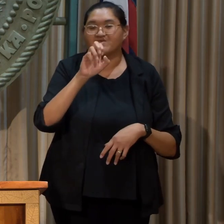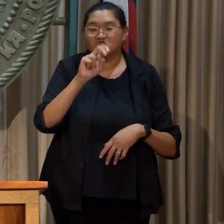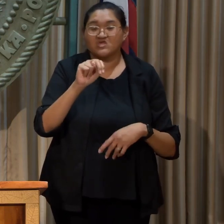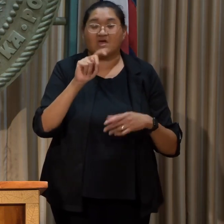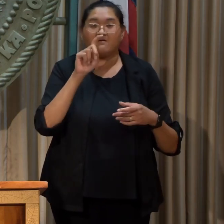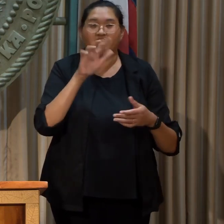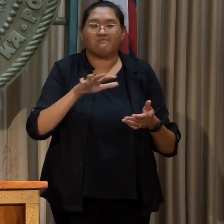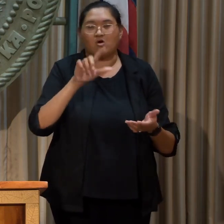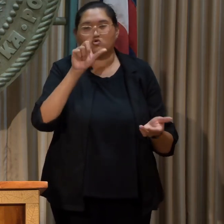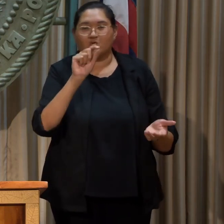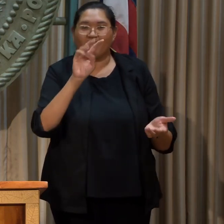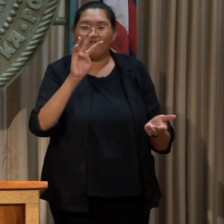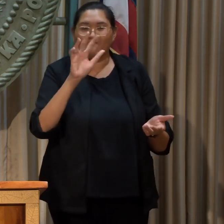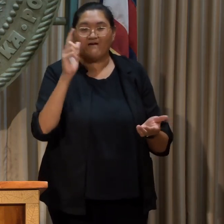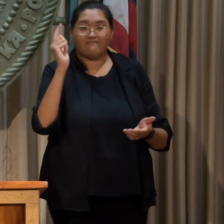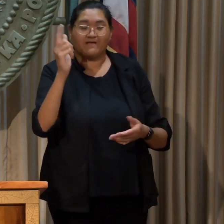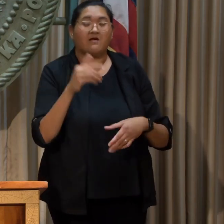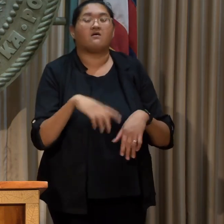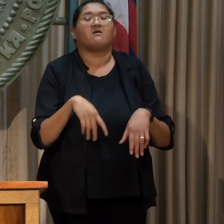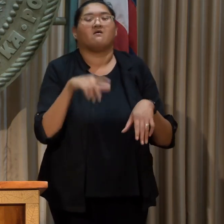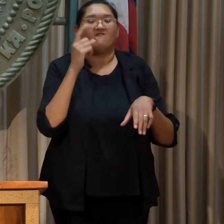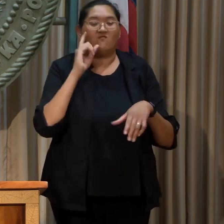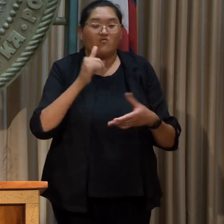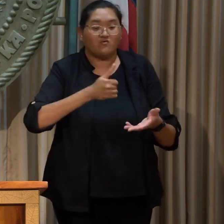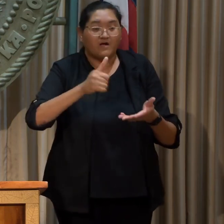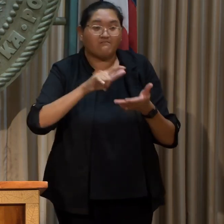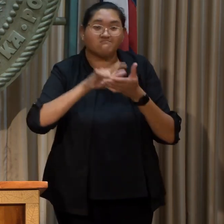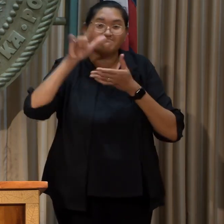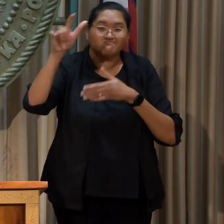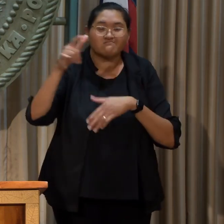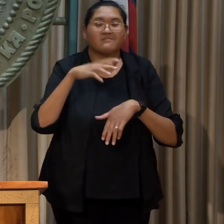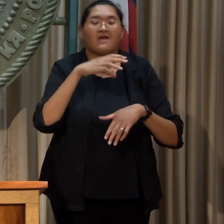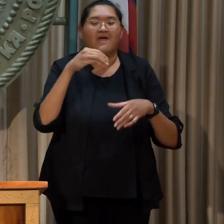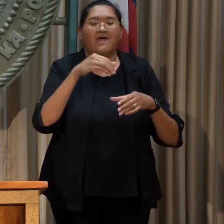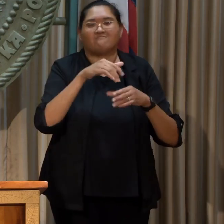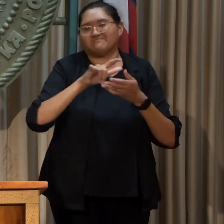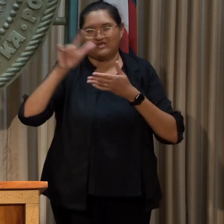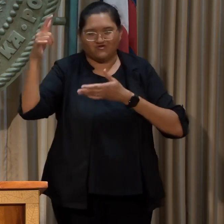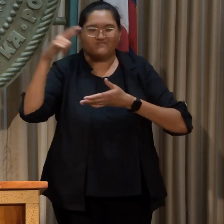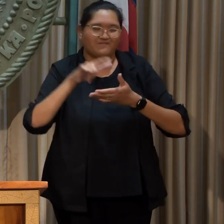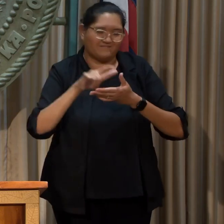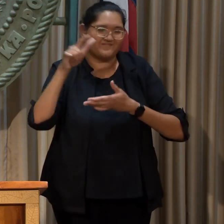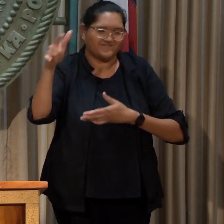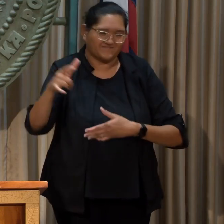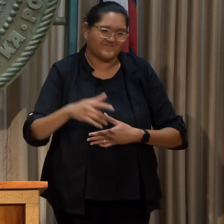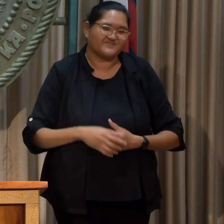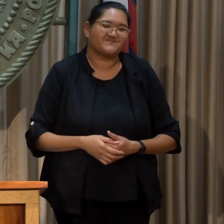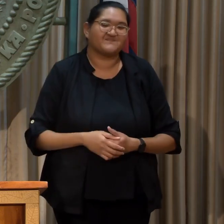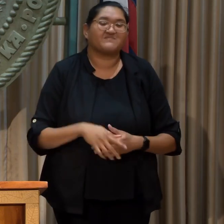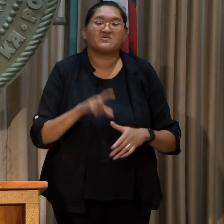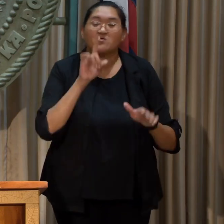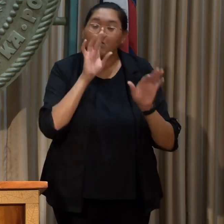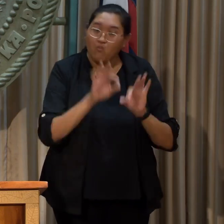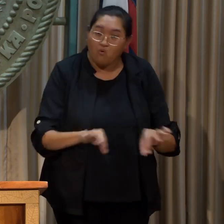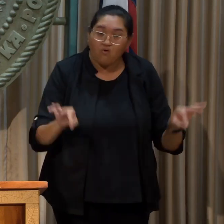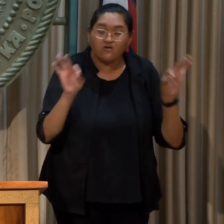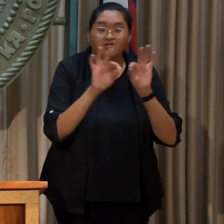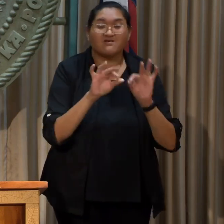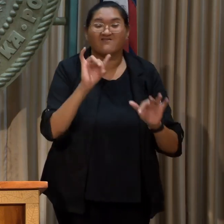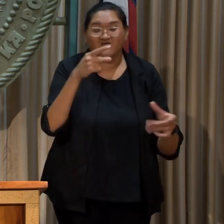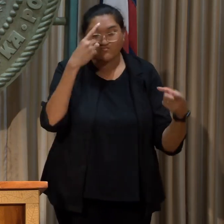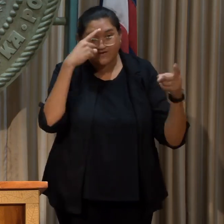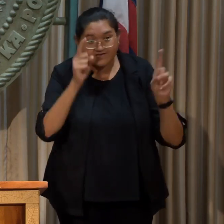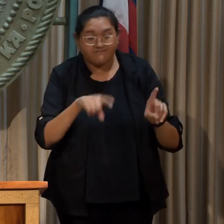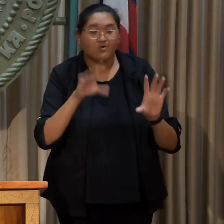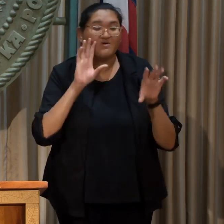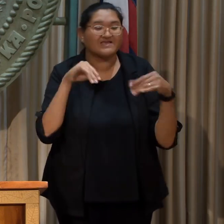than 2045 for ground transportation, sea, and inter-island air transportation. Importantly, the agreement